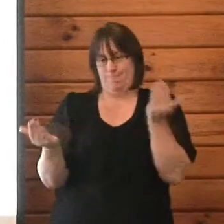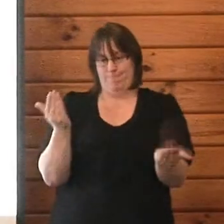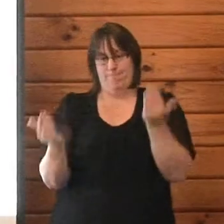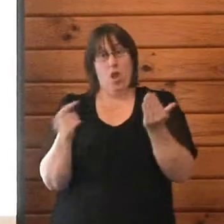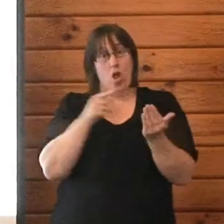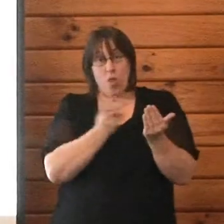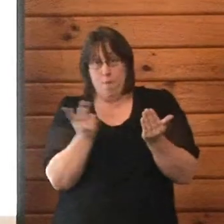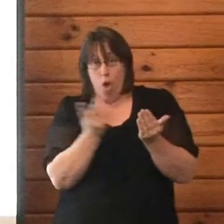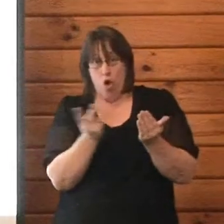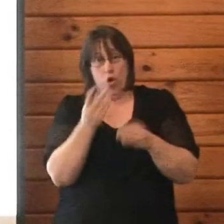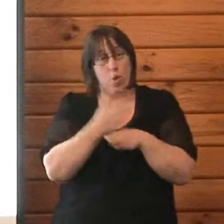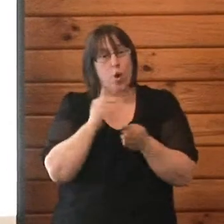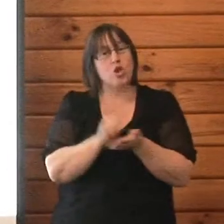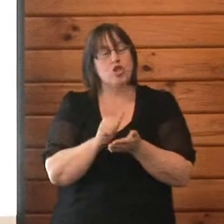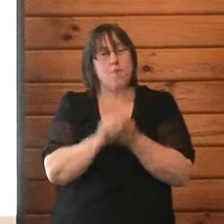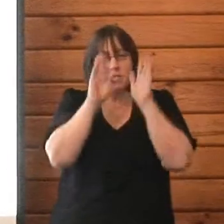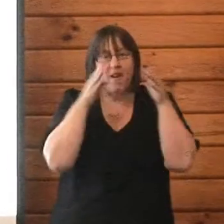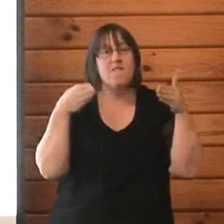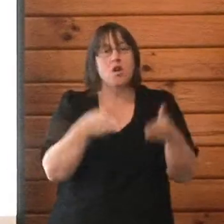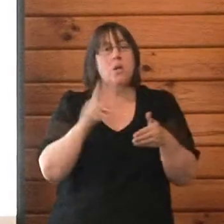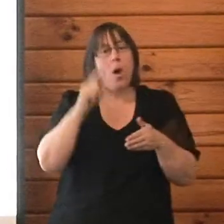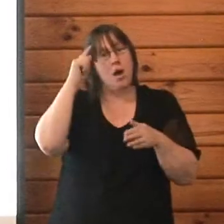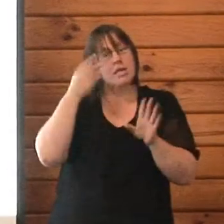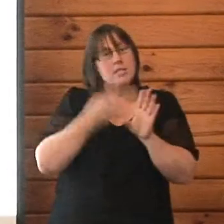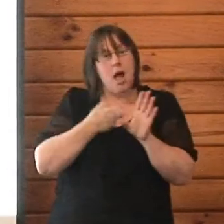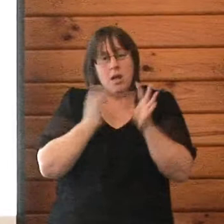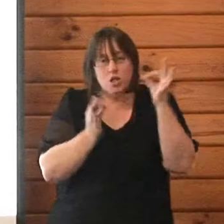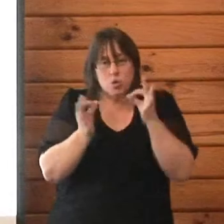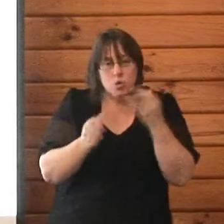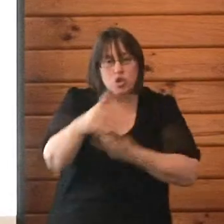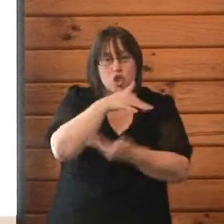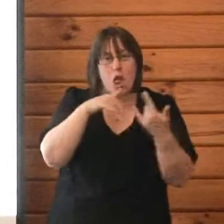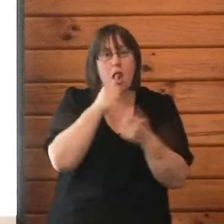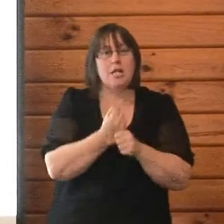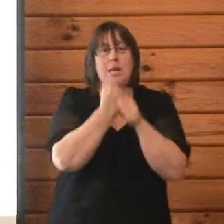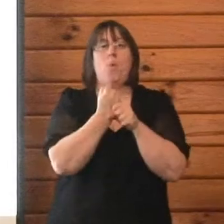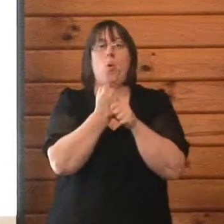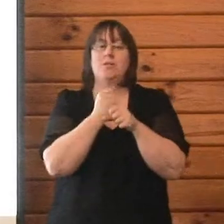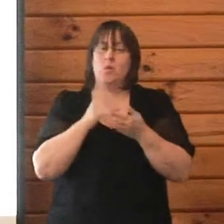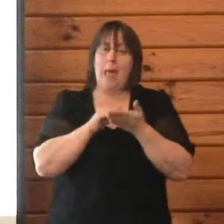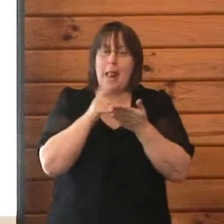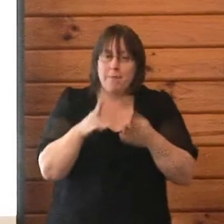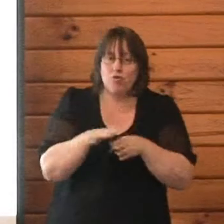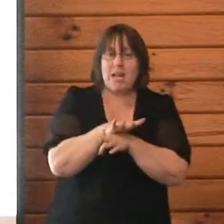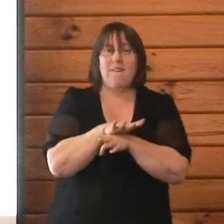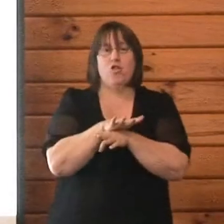psychosocial supporting recovery mechanisms either for community groups or businesses.